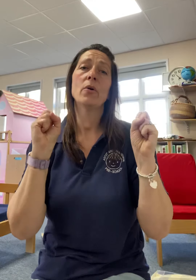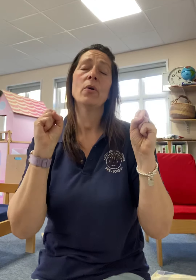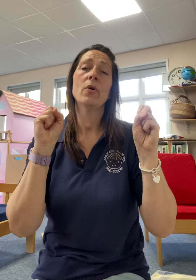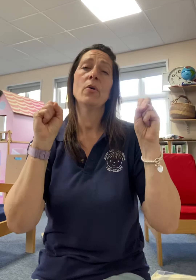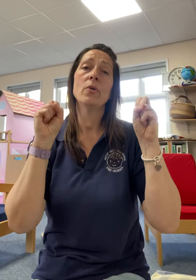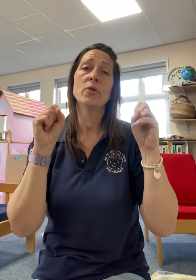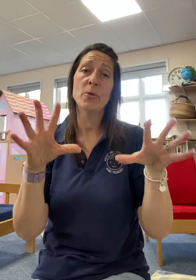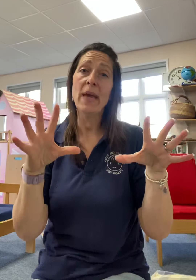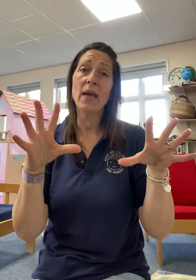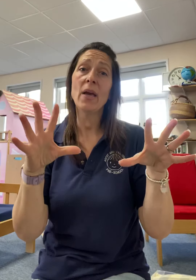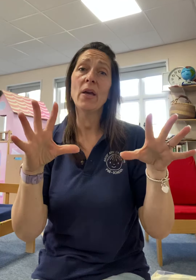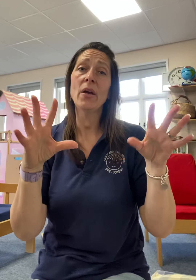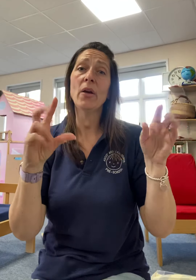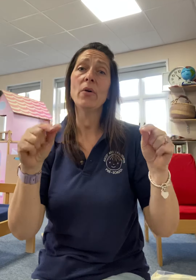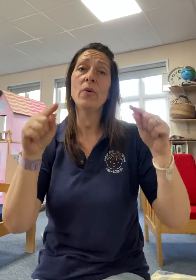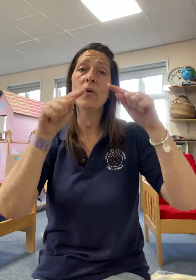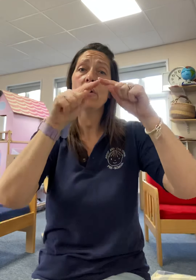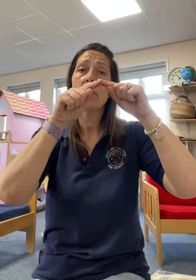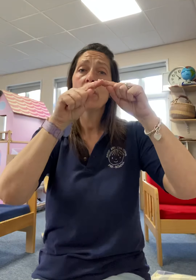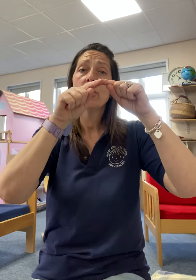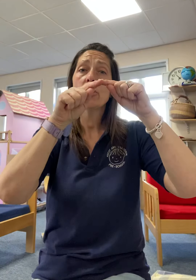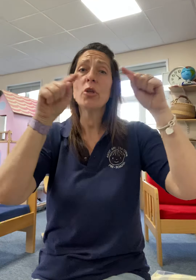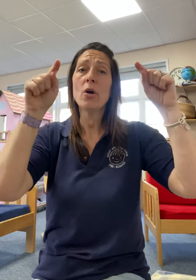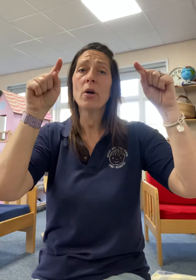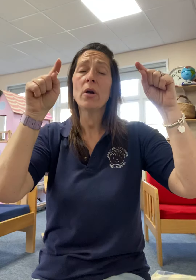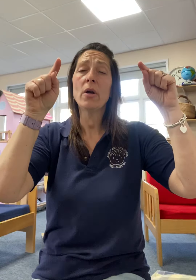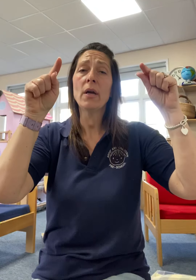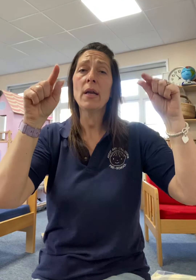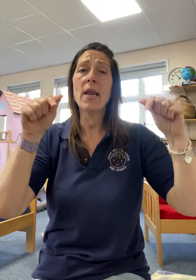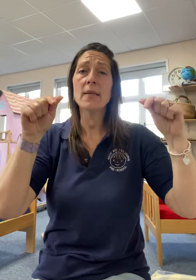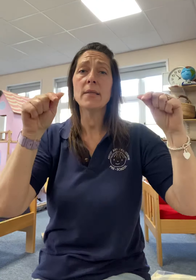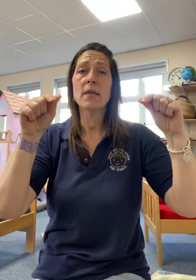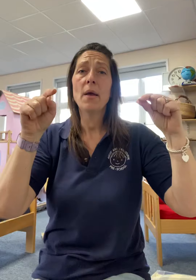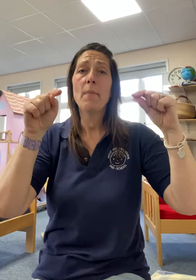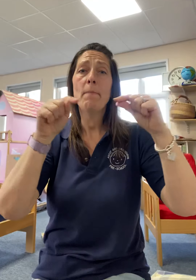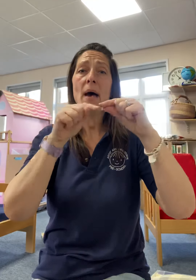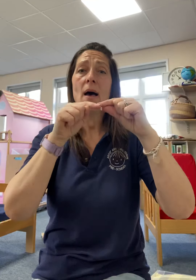twinkle twinkle twinkle twinkle chocolate bar.